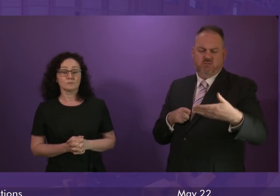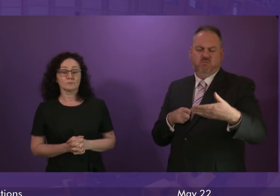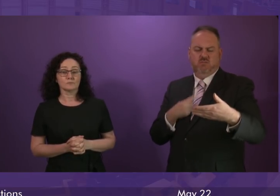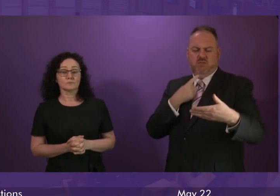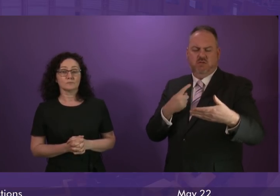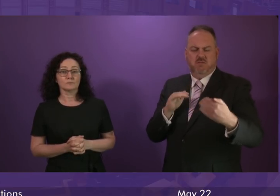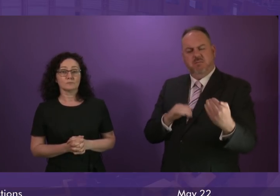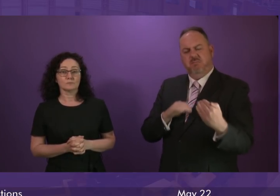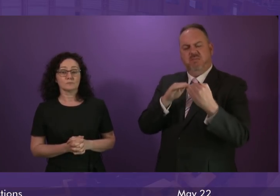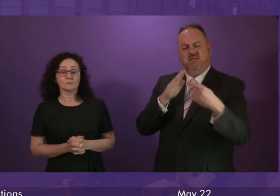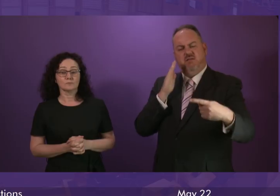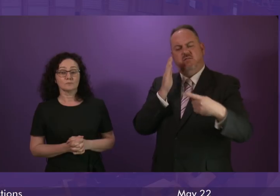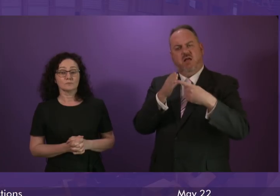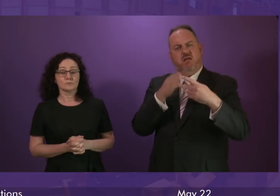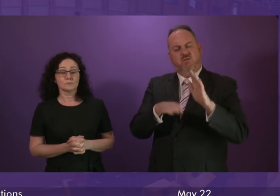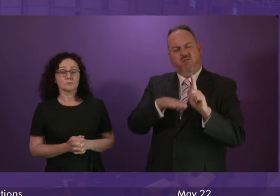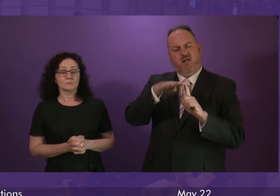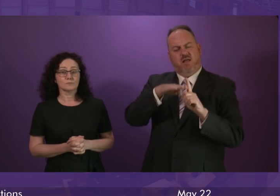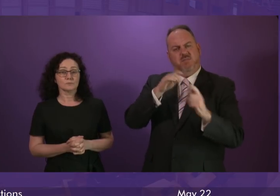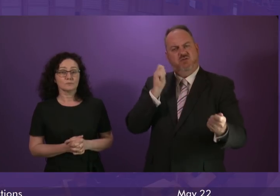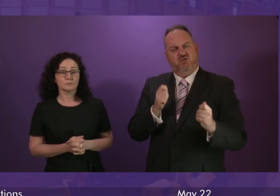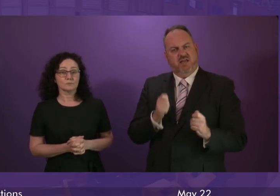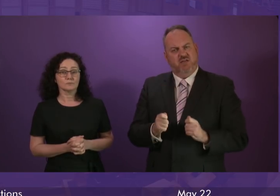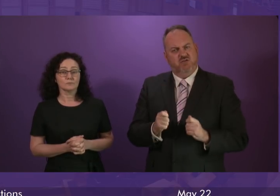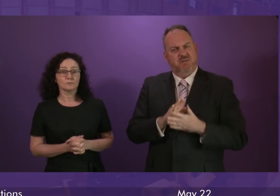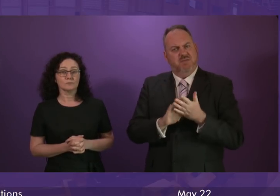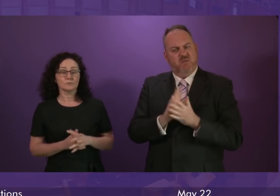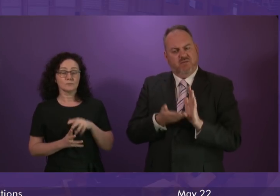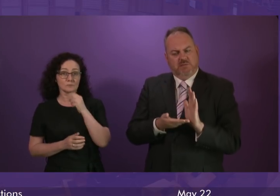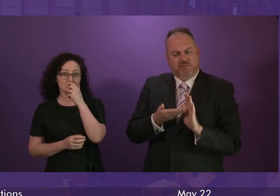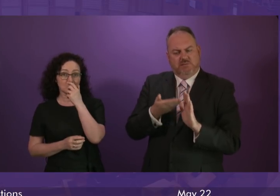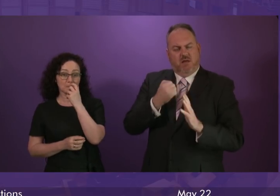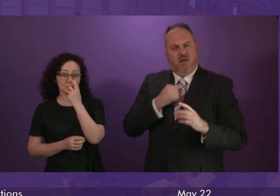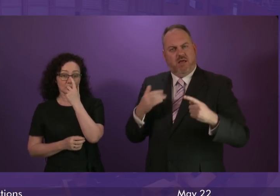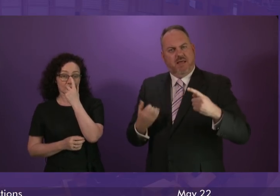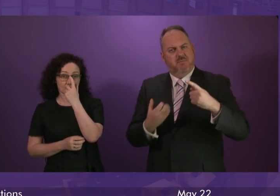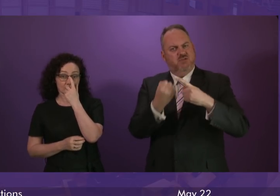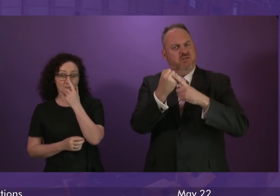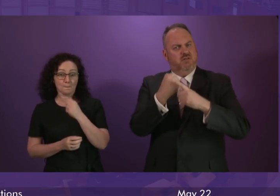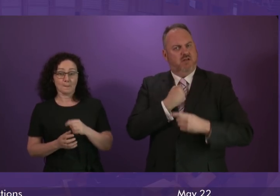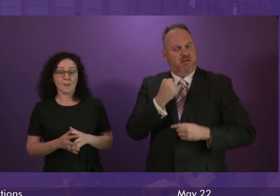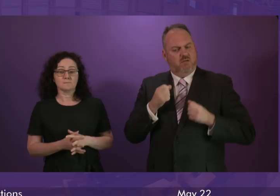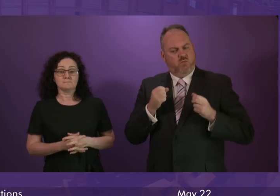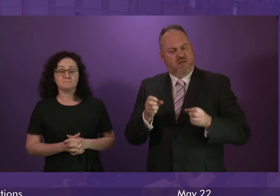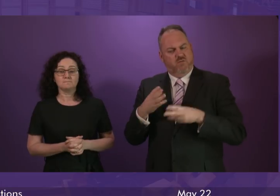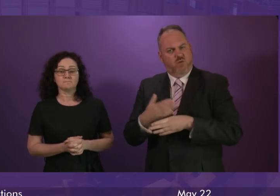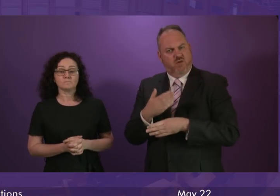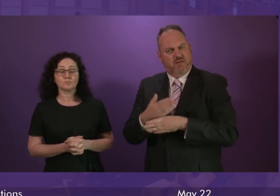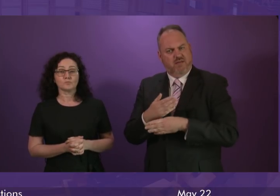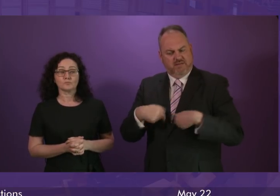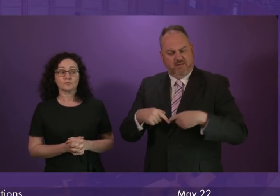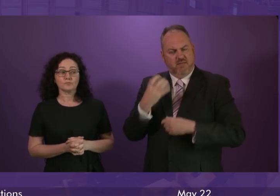the targets of climate change will mean that we have to up our ambition and action across the whole range of government